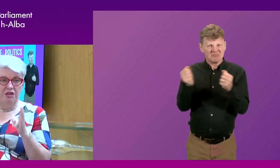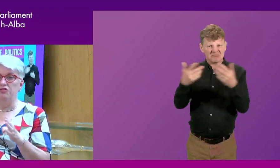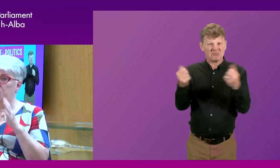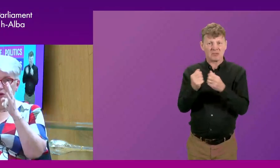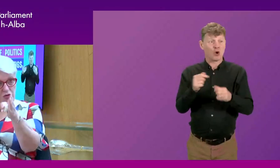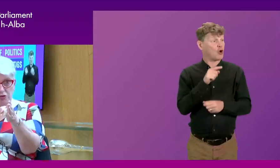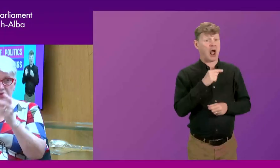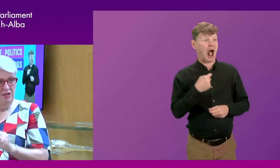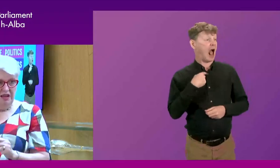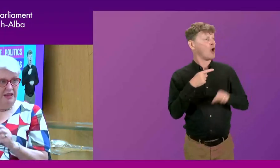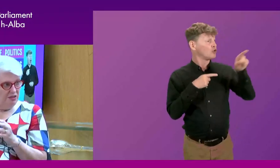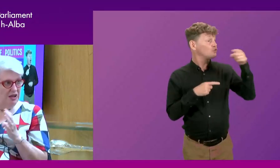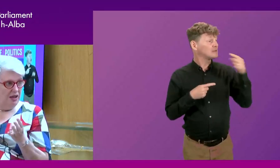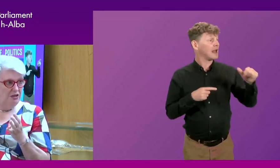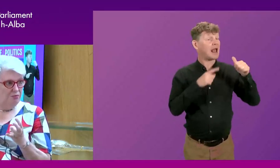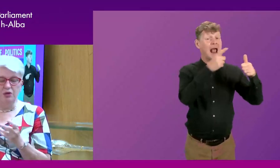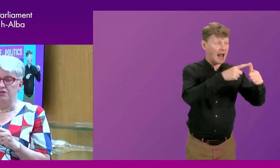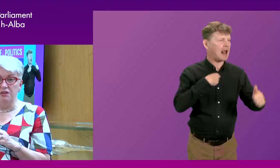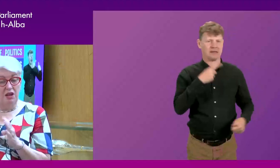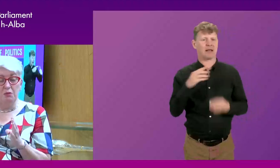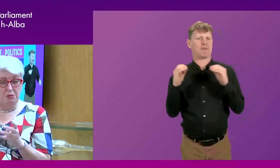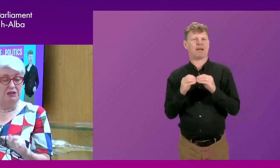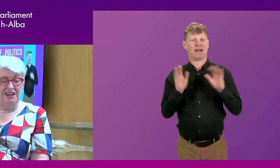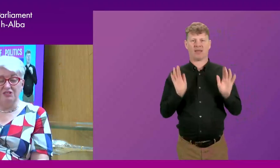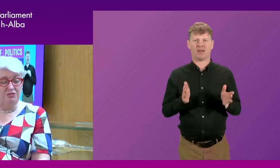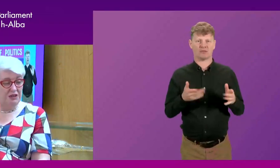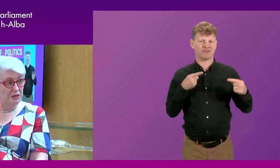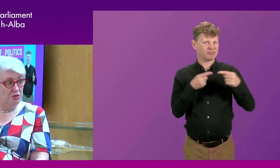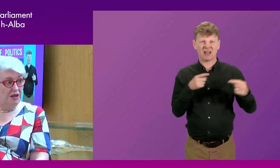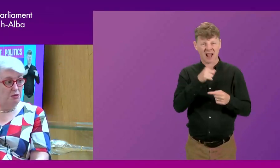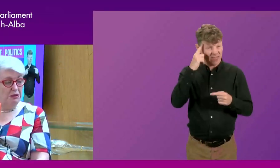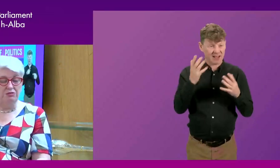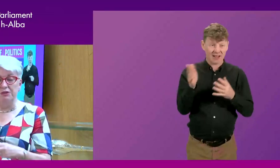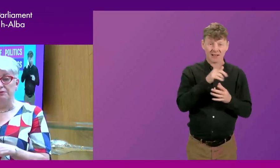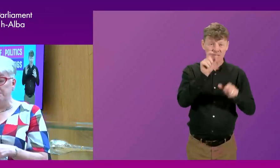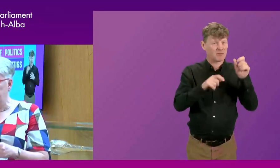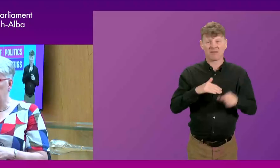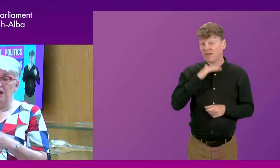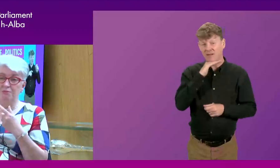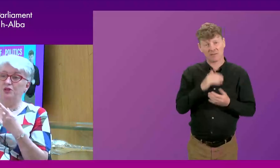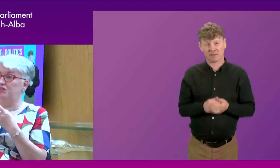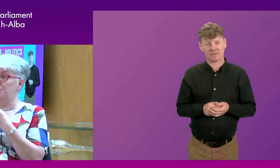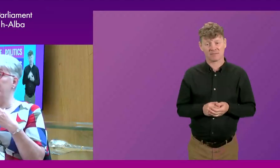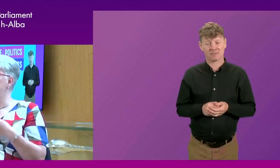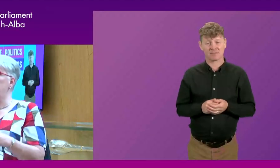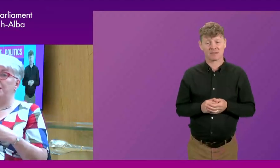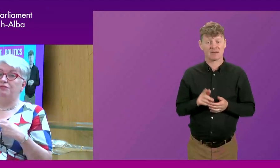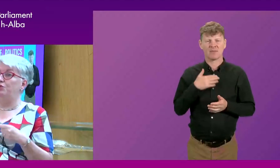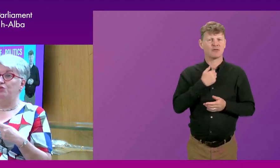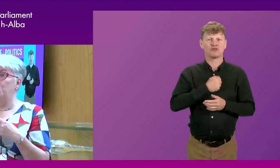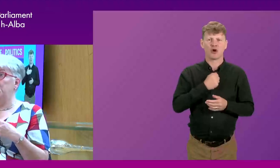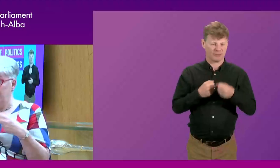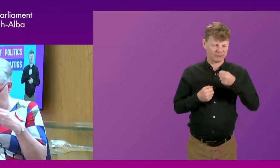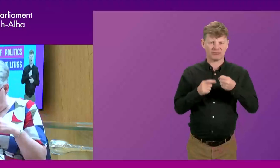will say this just because you've said that kind of politics. And the public are actually fed up with it, I believe. And apologies for this, my